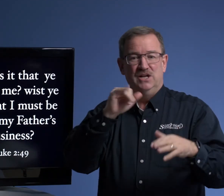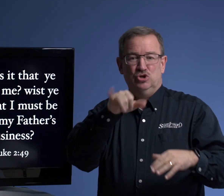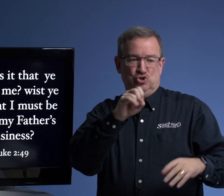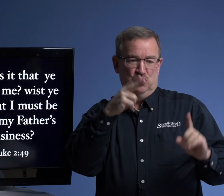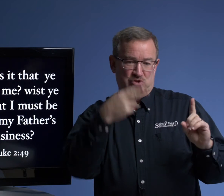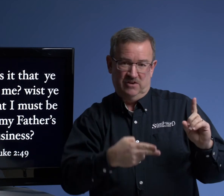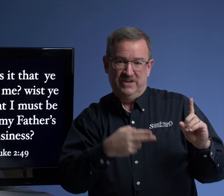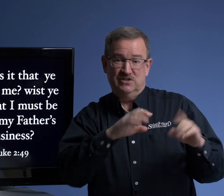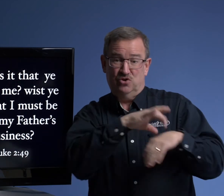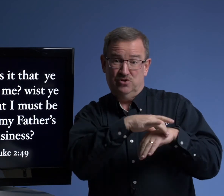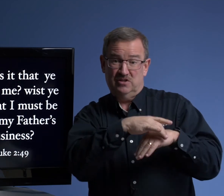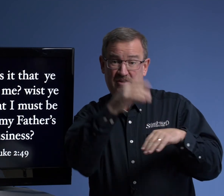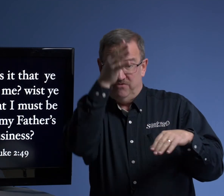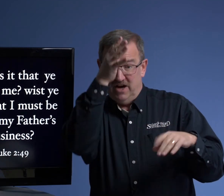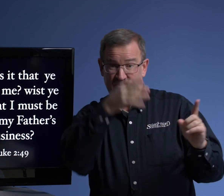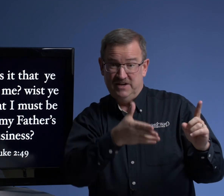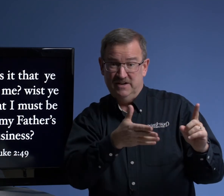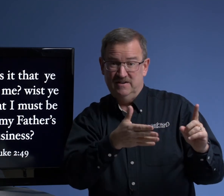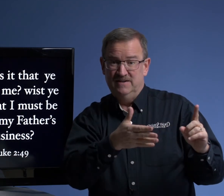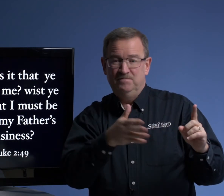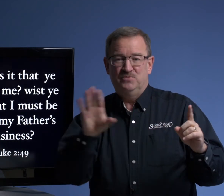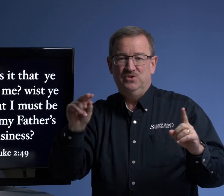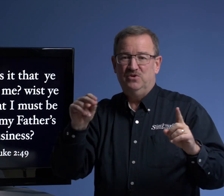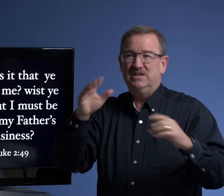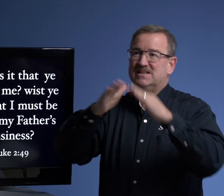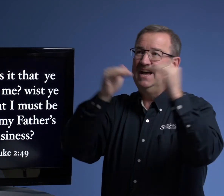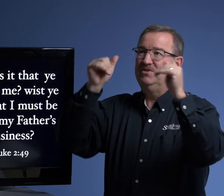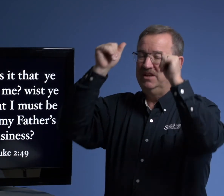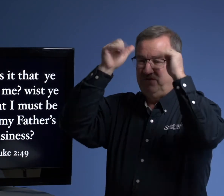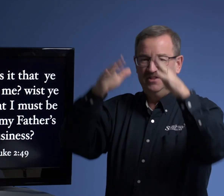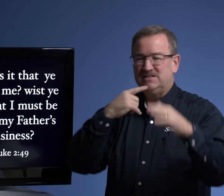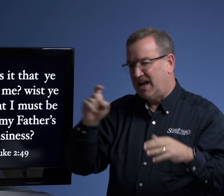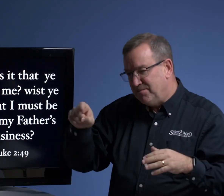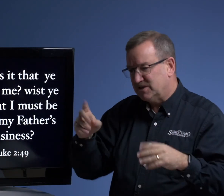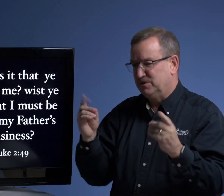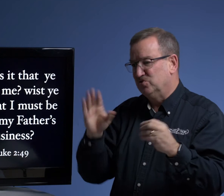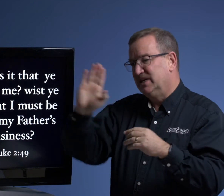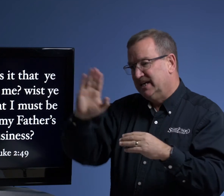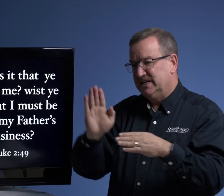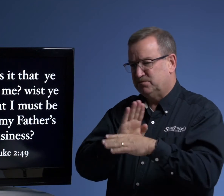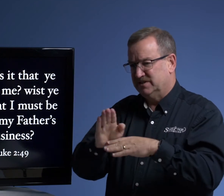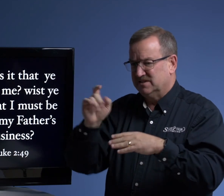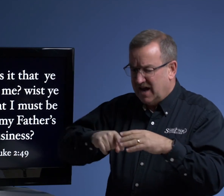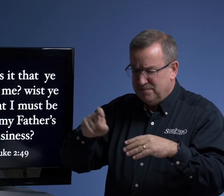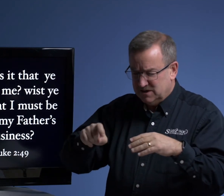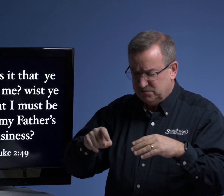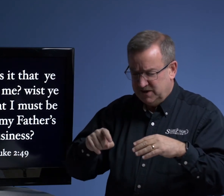Joseph, his earthly father here. No, his heavenly father. He said, I must be doing his business. I must be,